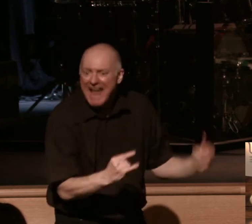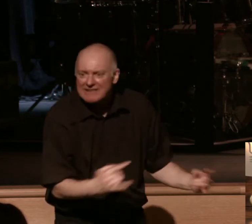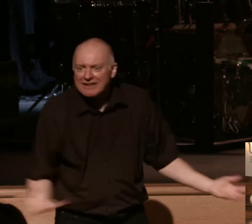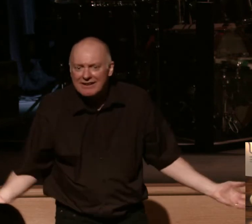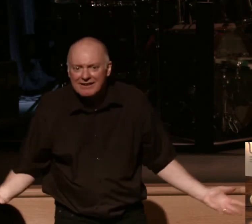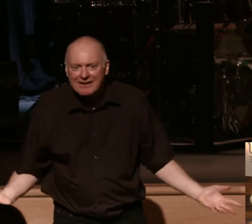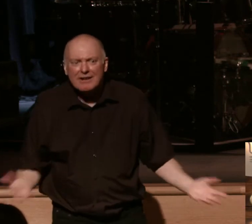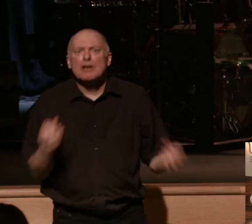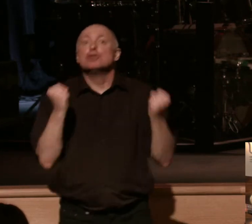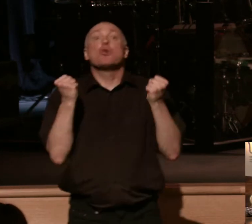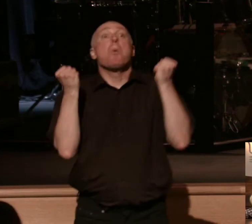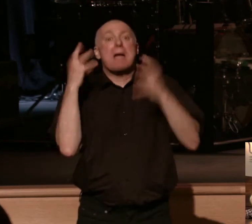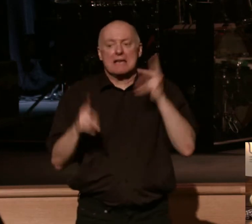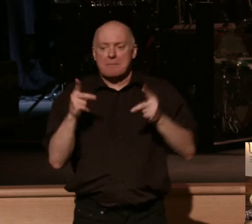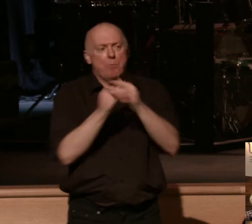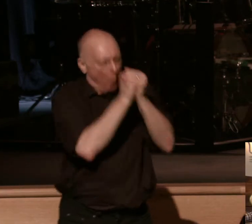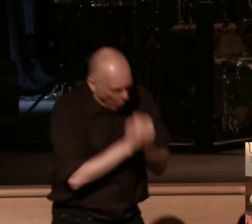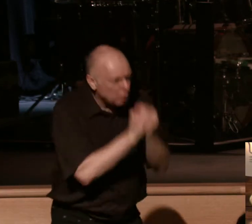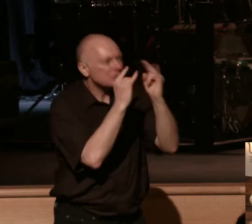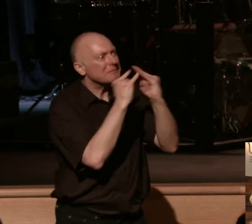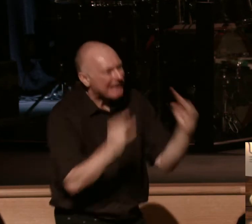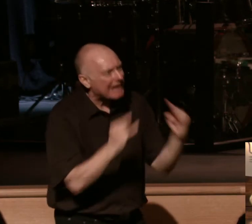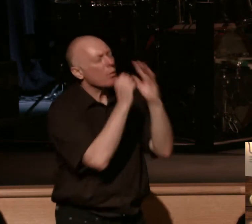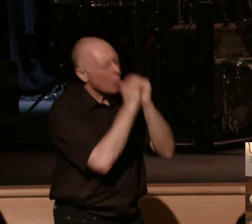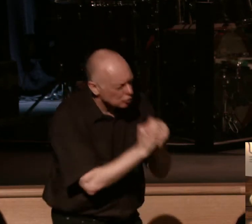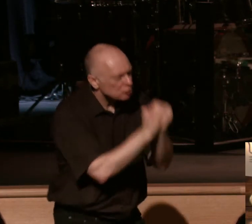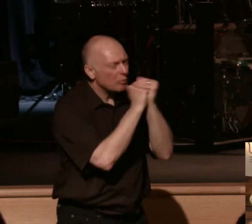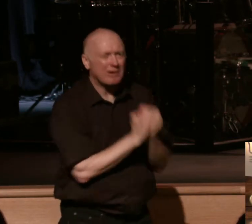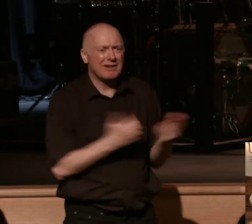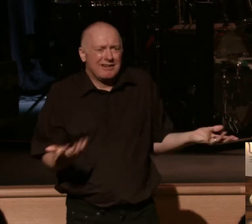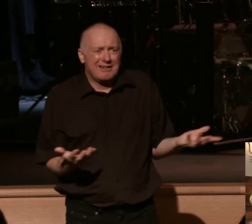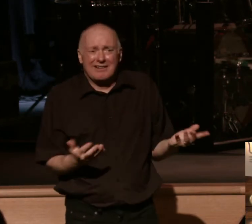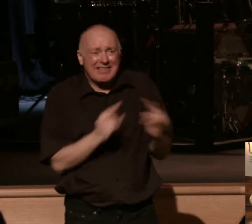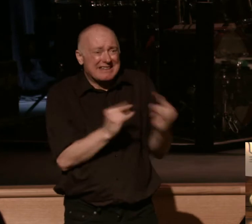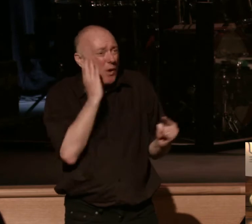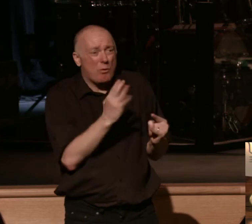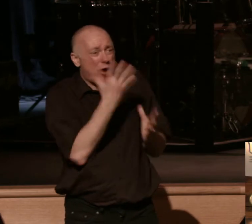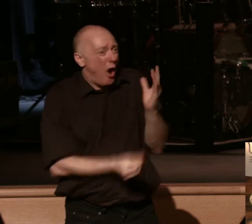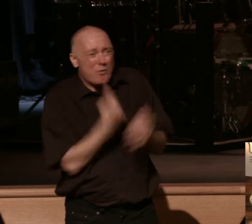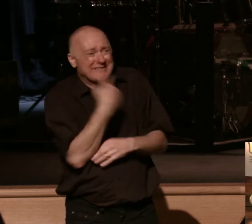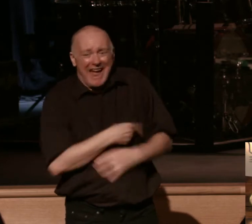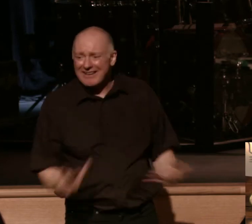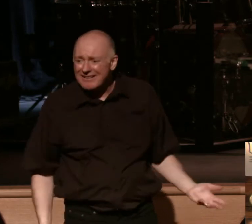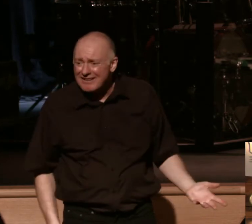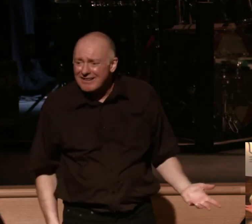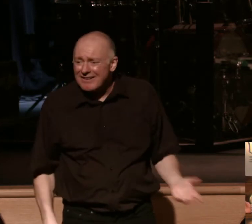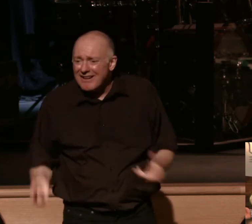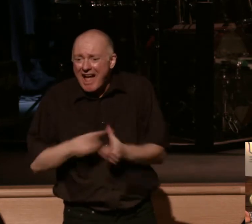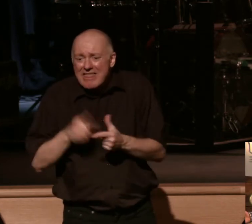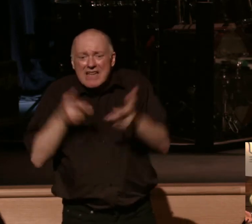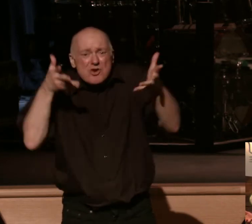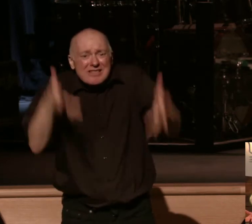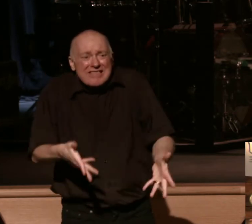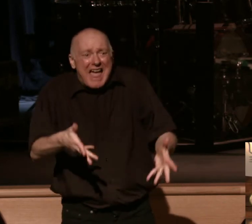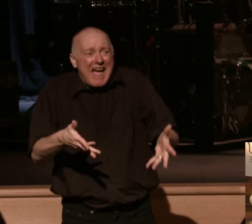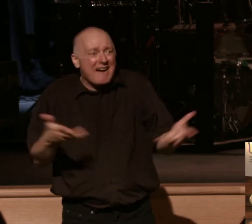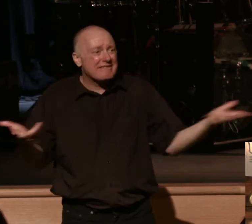So many people are worshiping the tent! The tent's going to be gone! And then you're left with whatever you have in Jesus